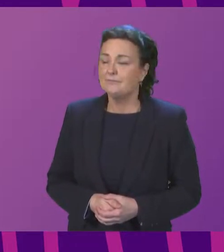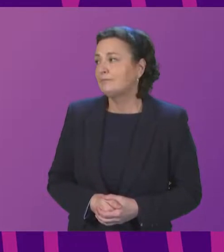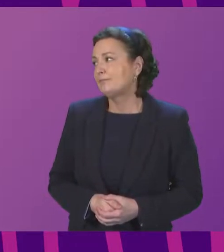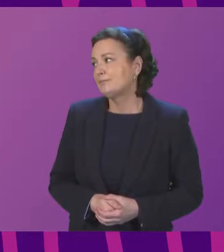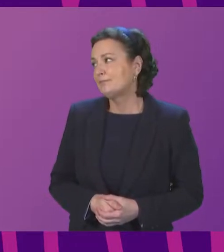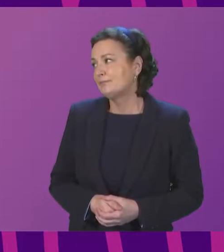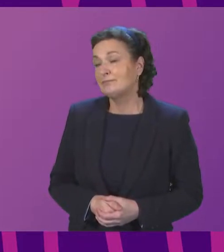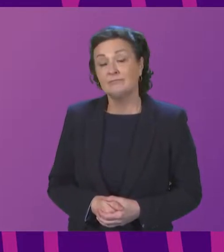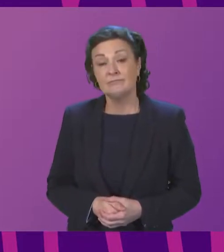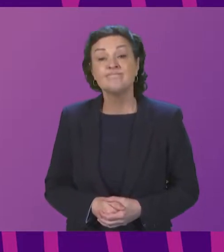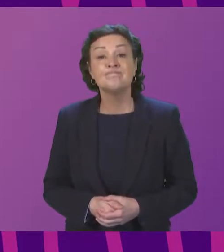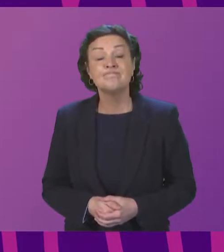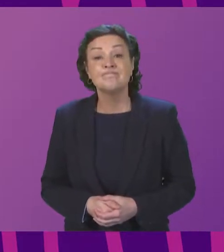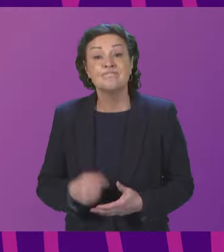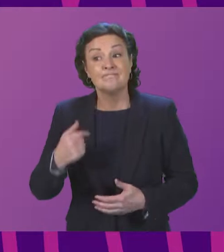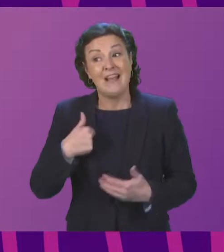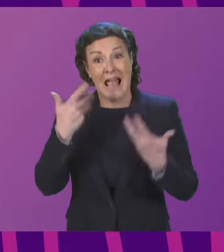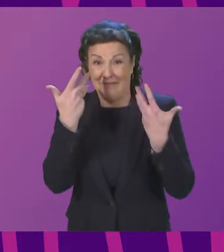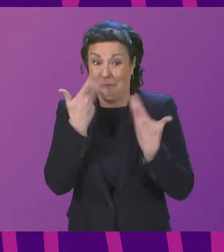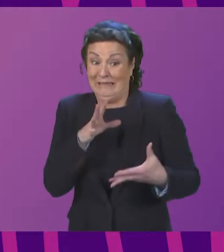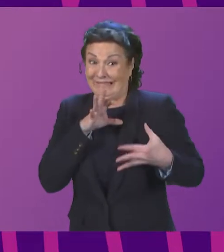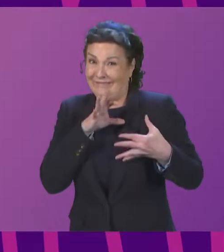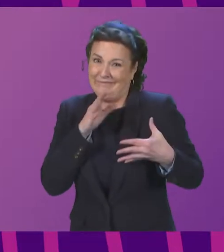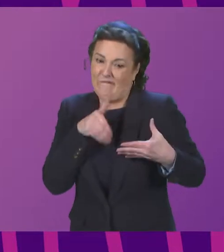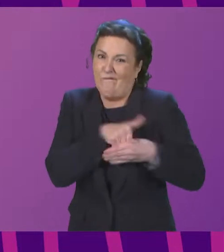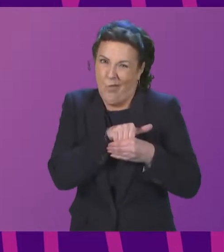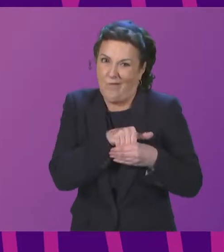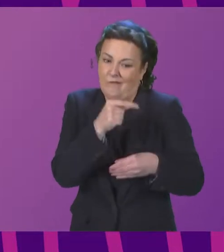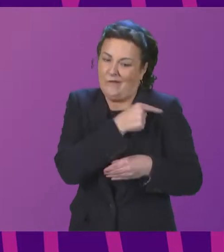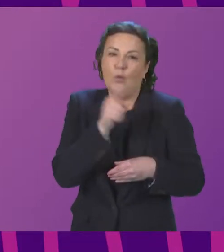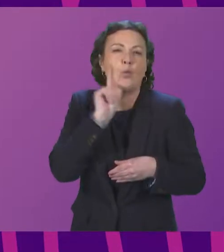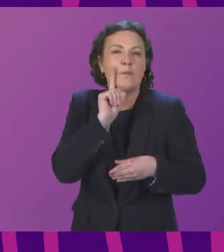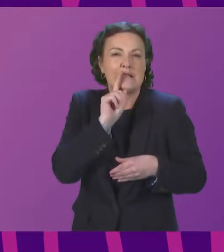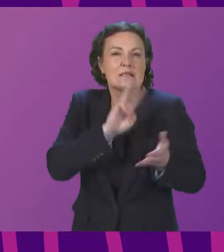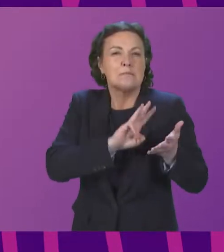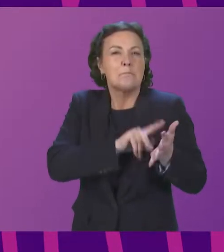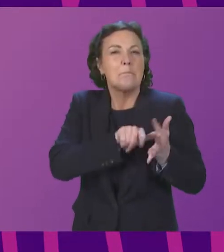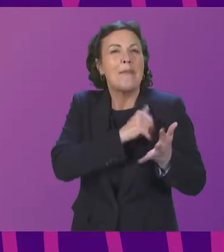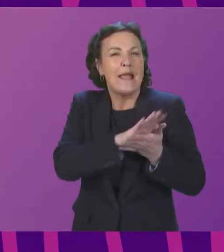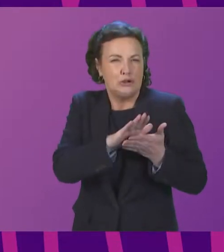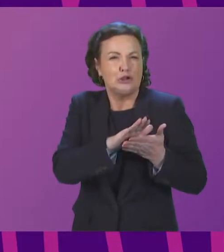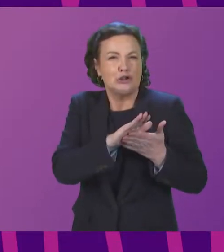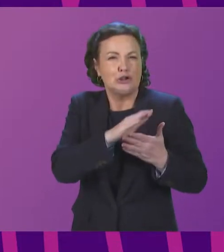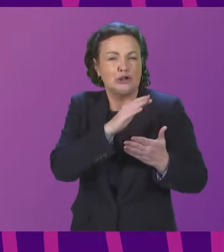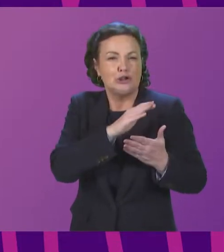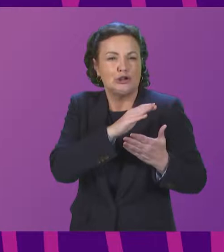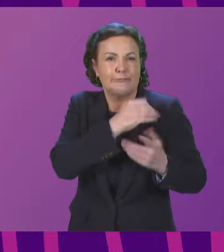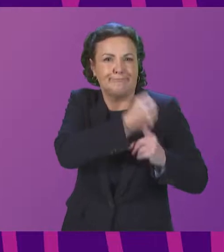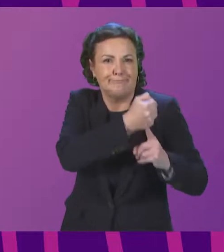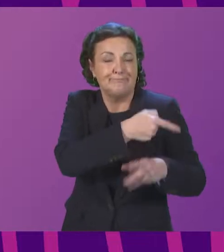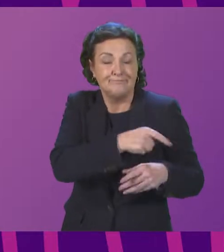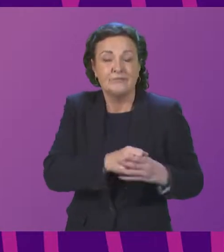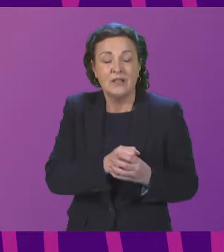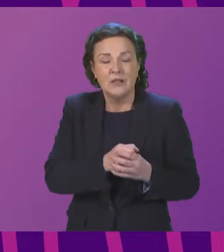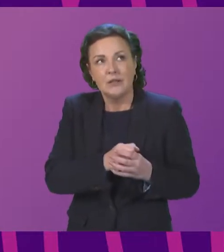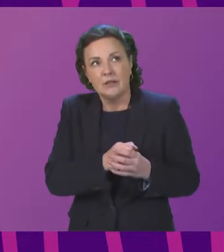obviously having been associated with the mesh petition that the committee previously um dealt with that the